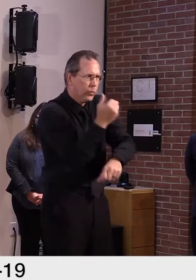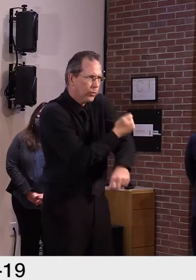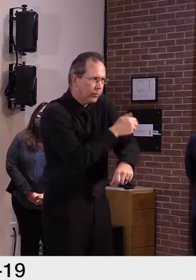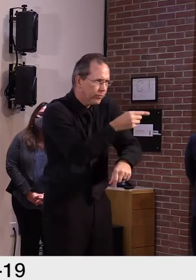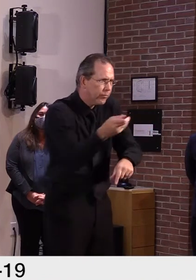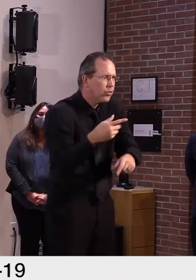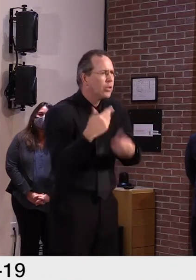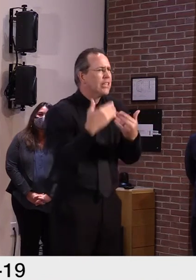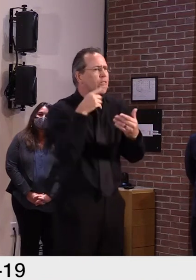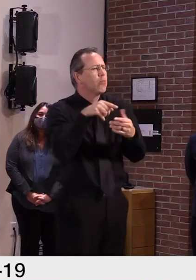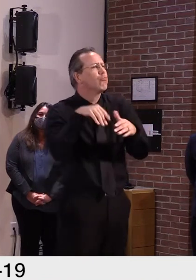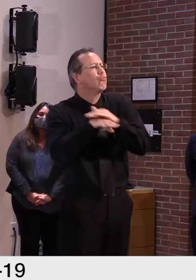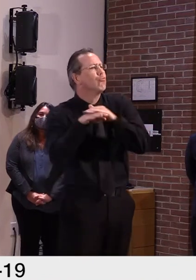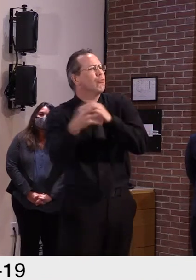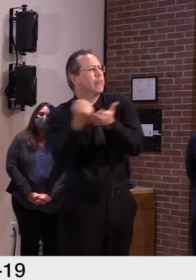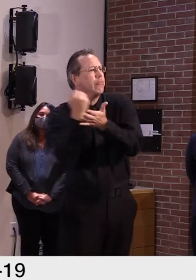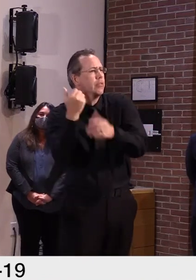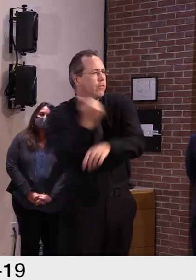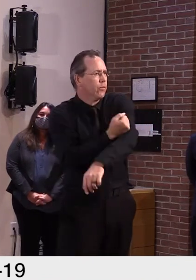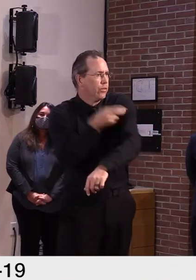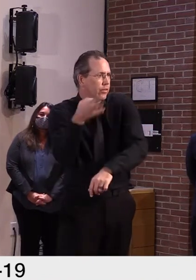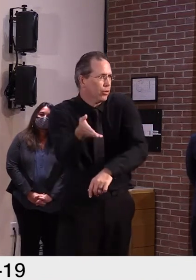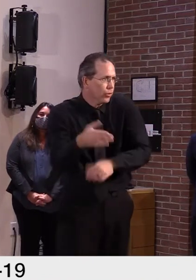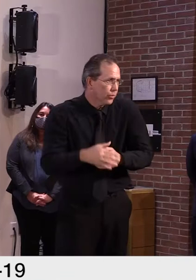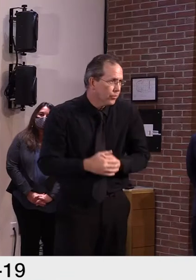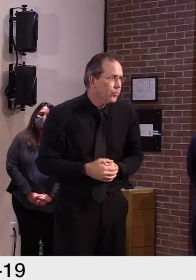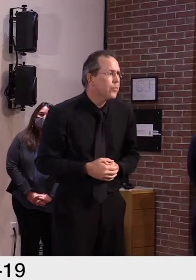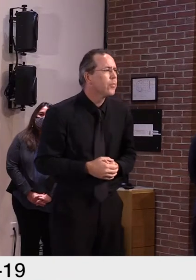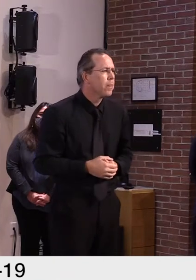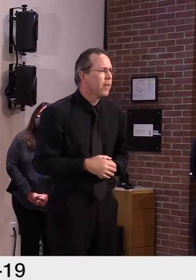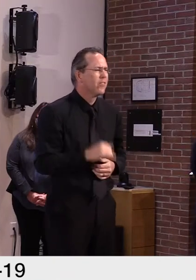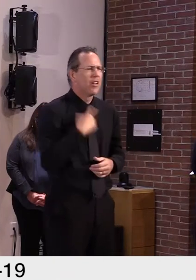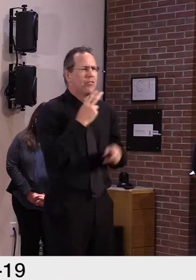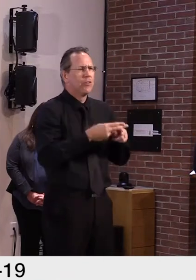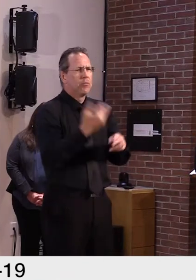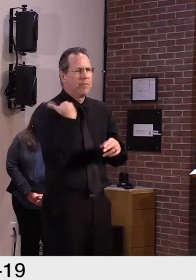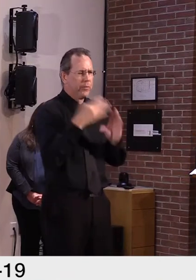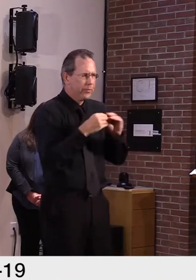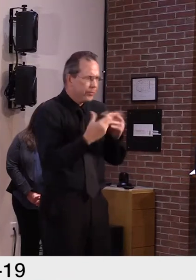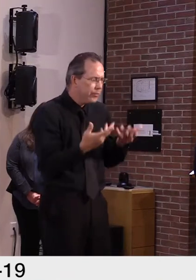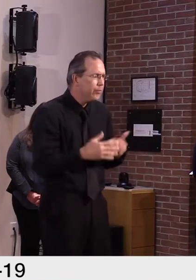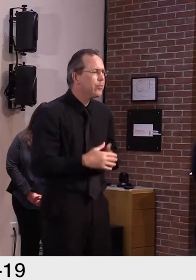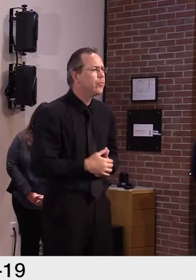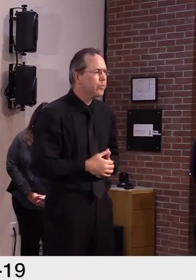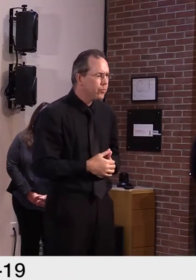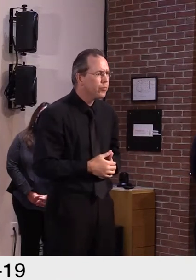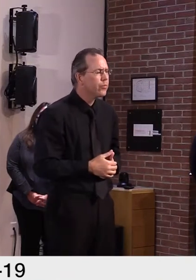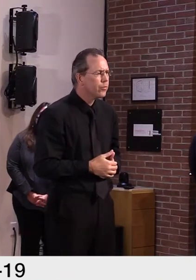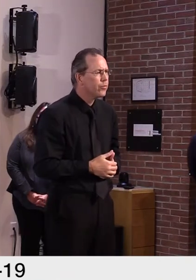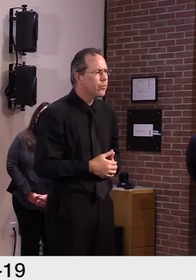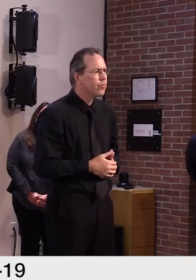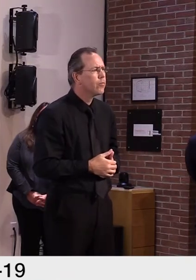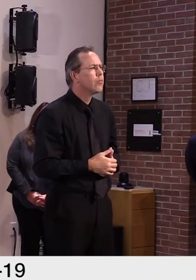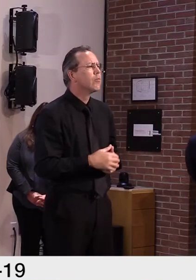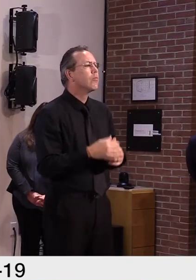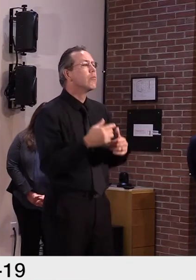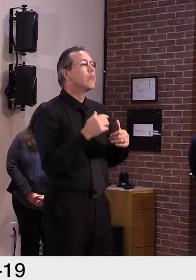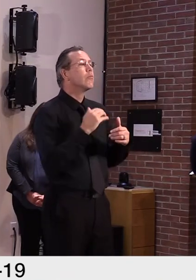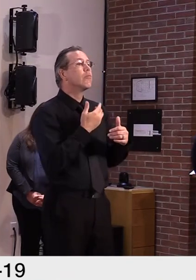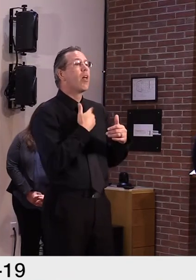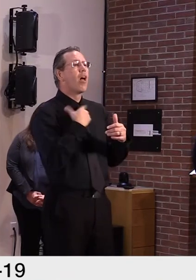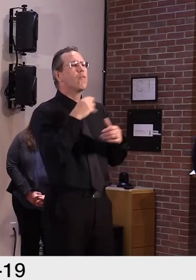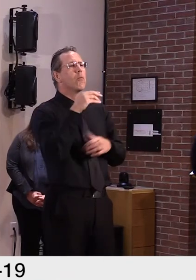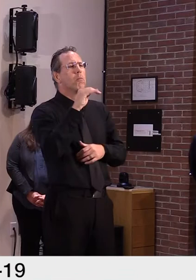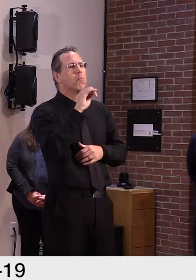We also plan, as I mentioned earlier, to have some mobile capacity. So if there are vulnerable